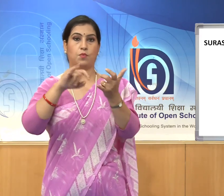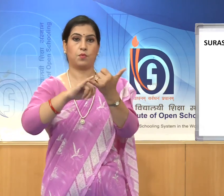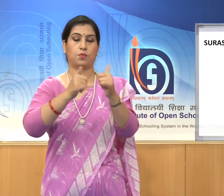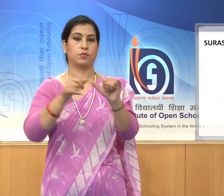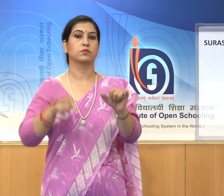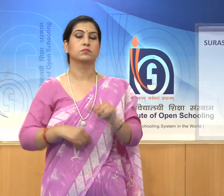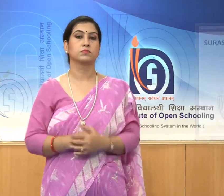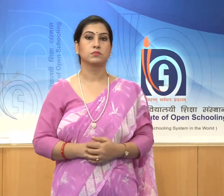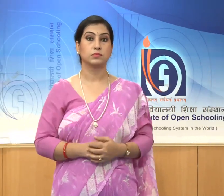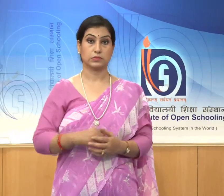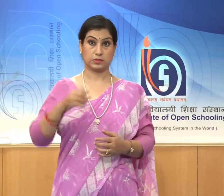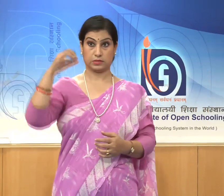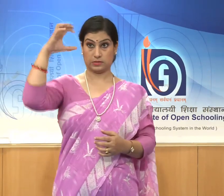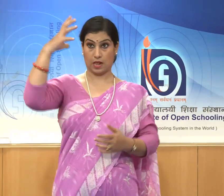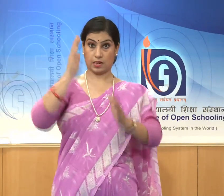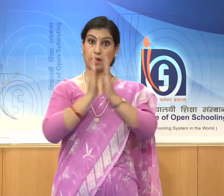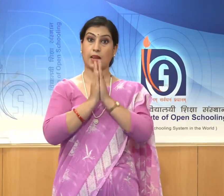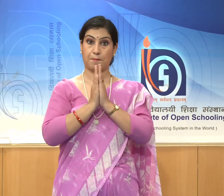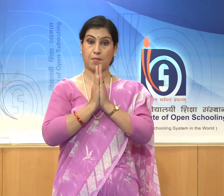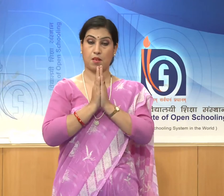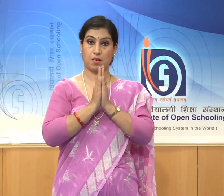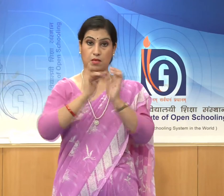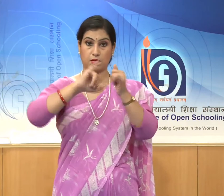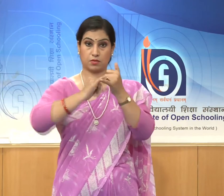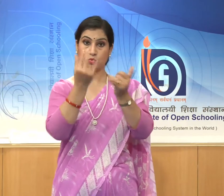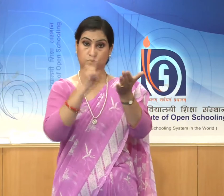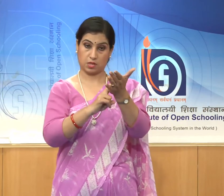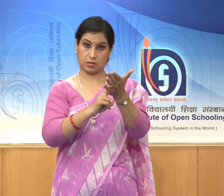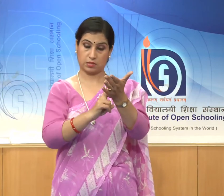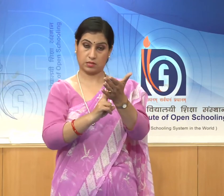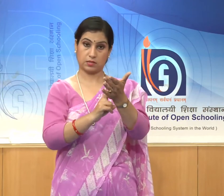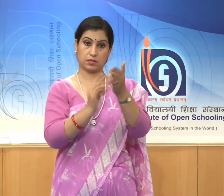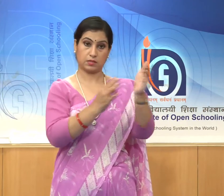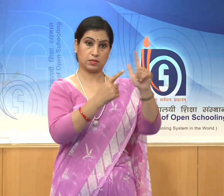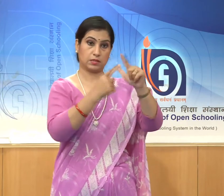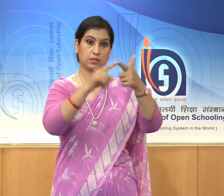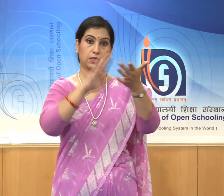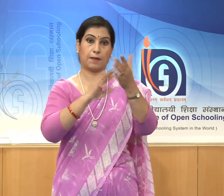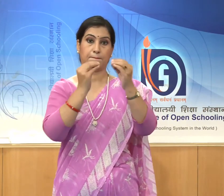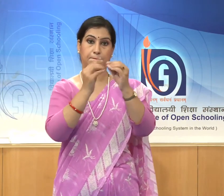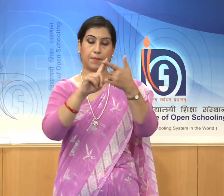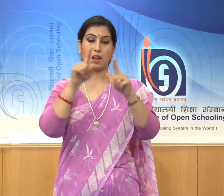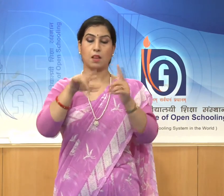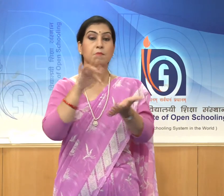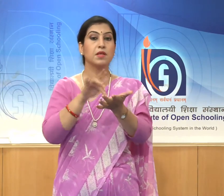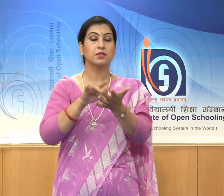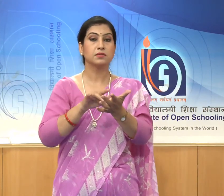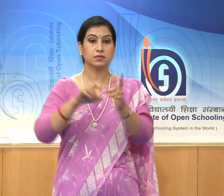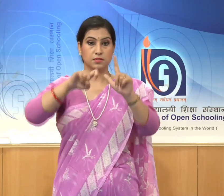The Sun Temple at Konadak is one of the